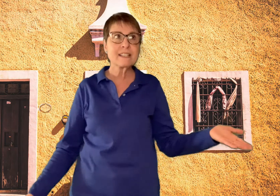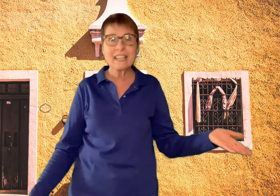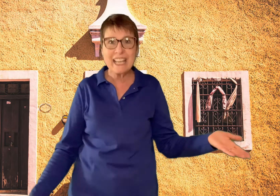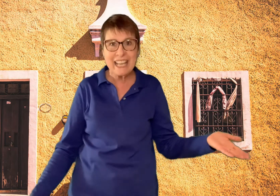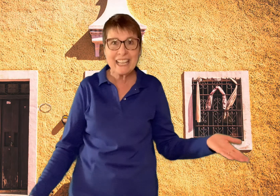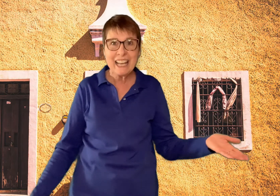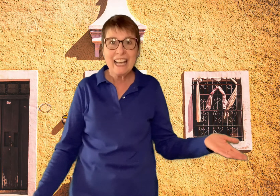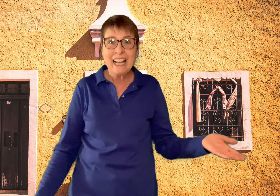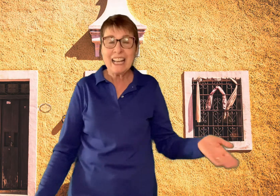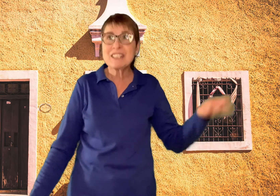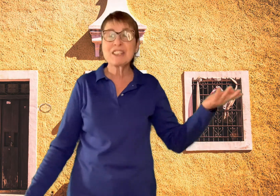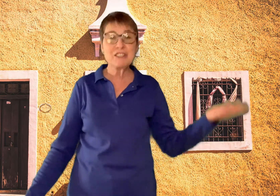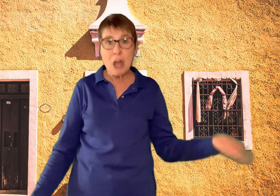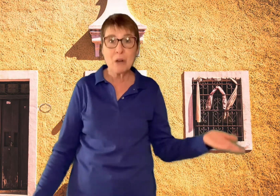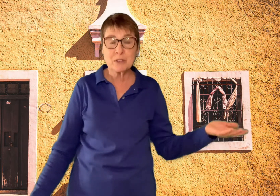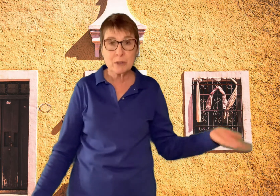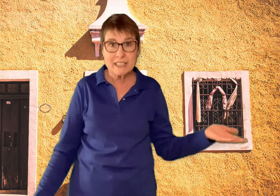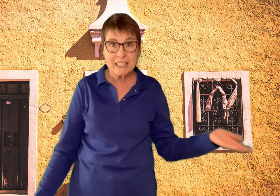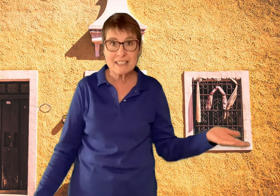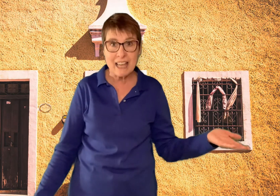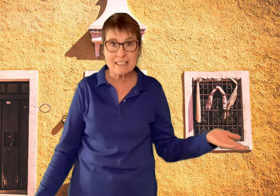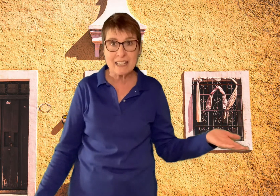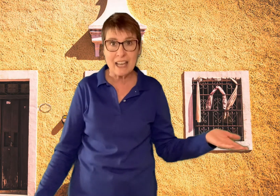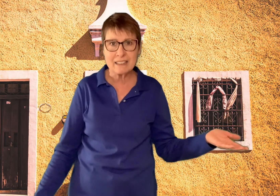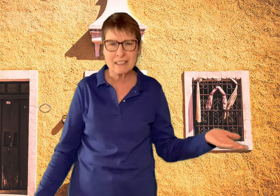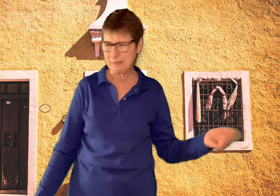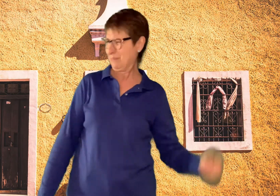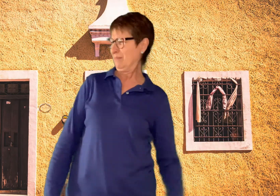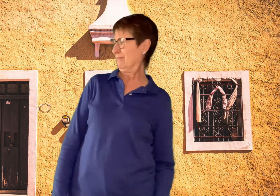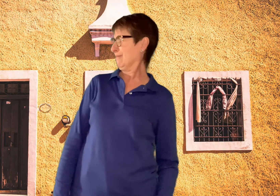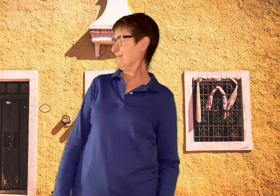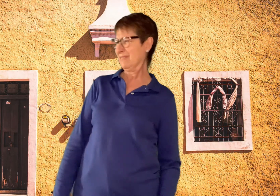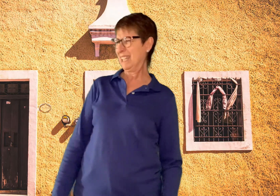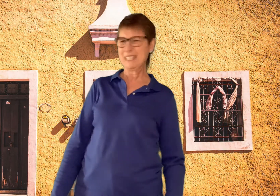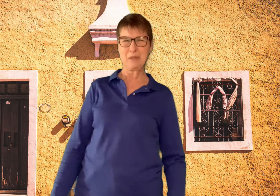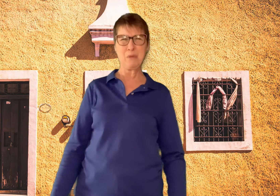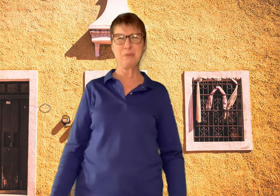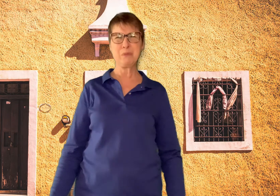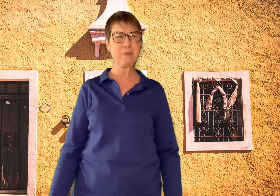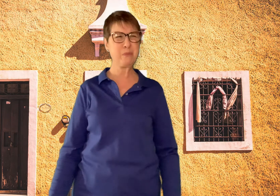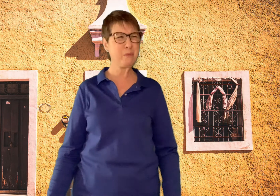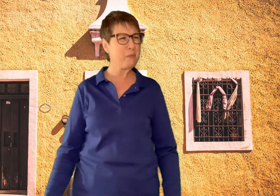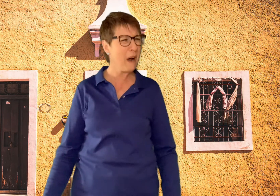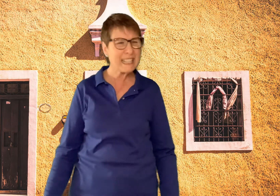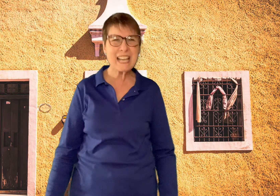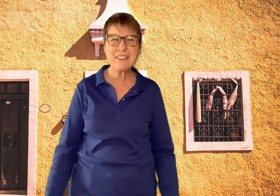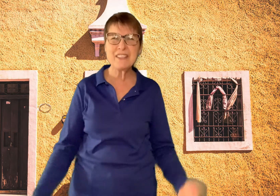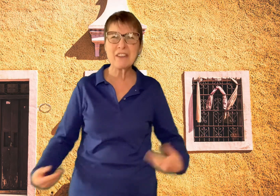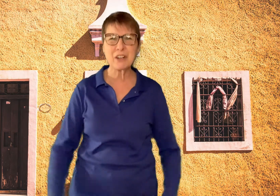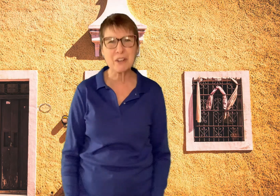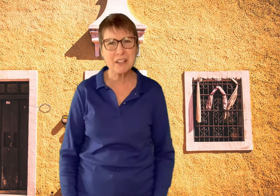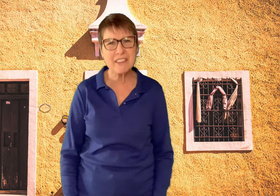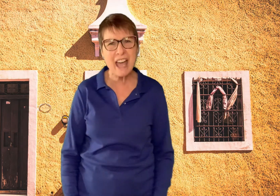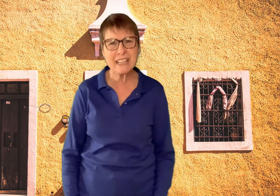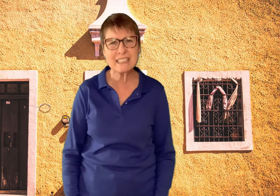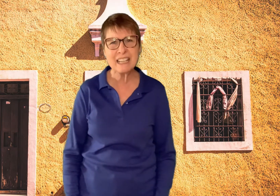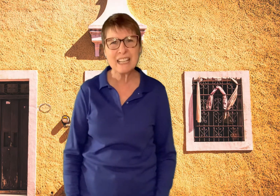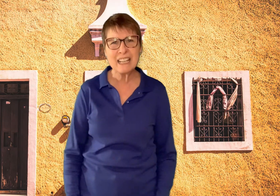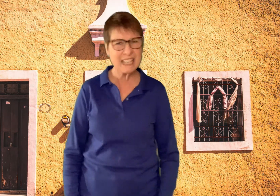it snowed tortillas last night. And he said, what? I've never heard of that. It